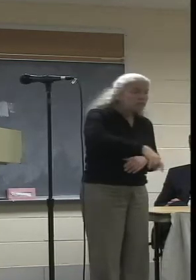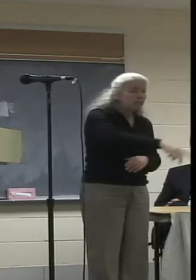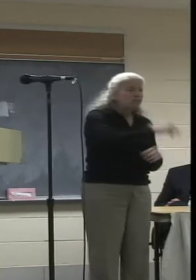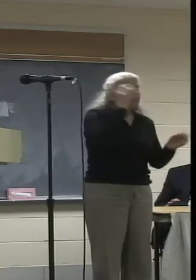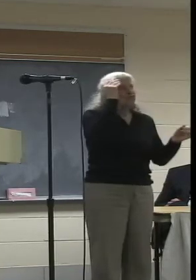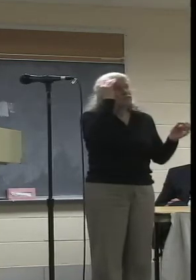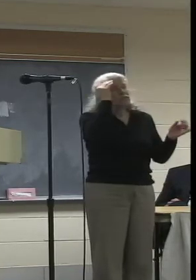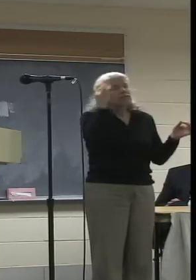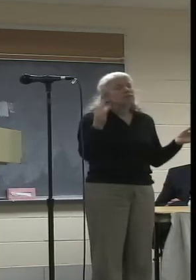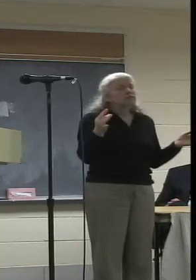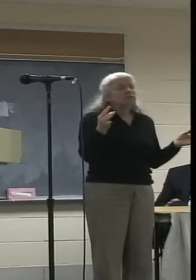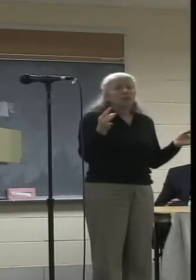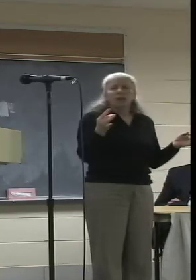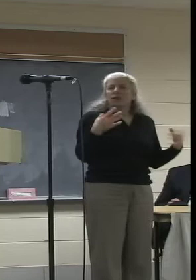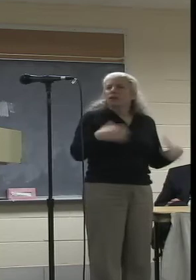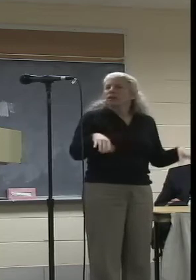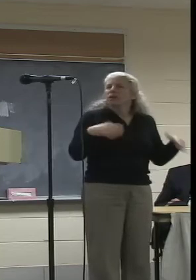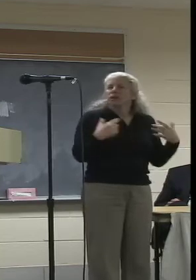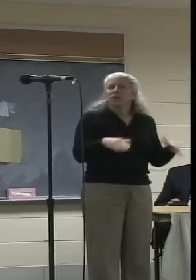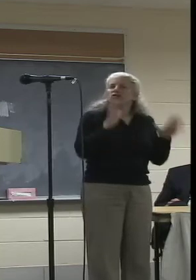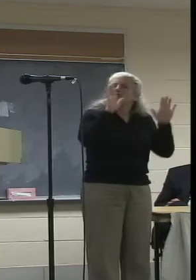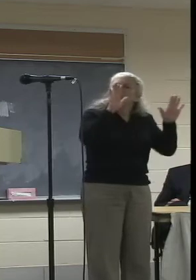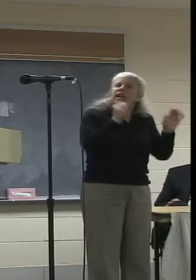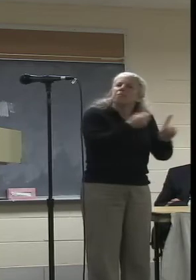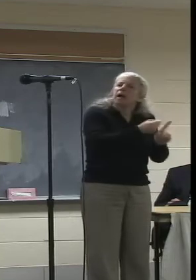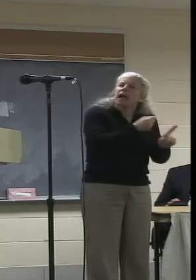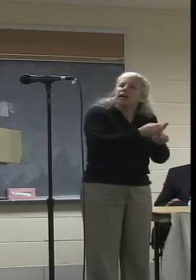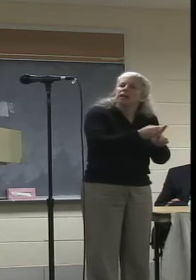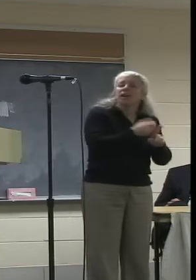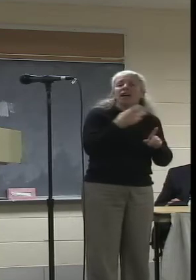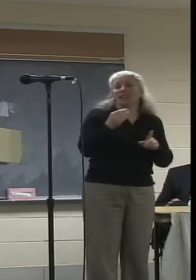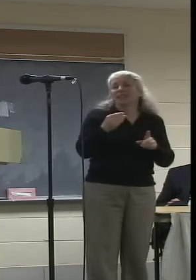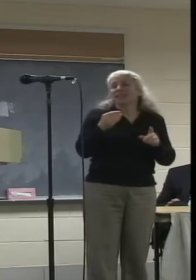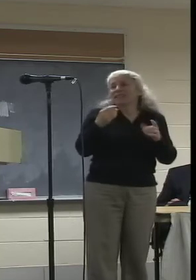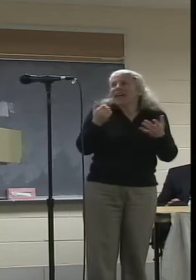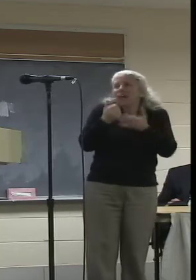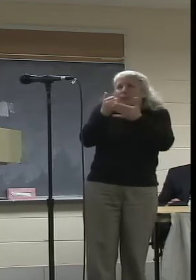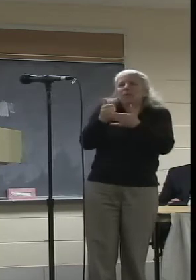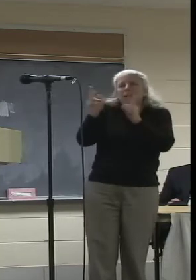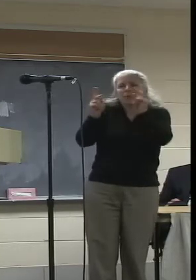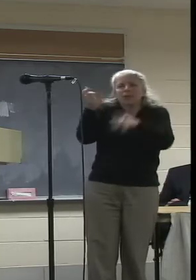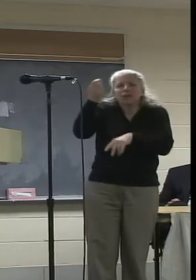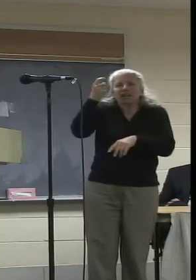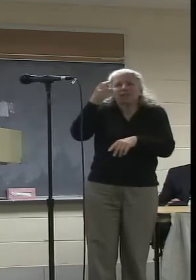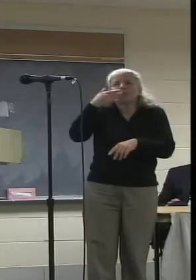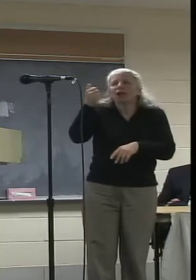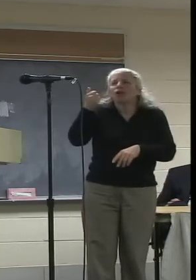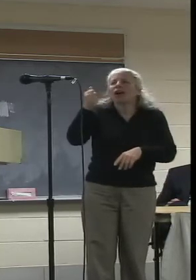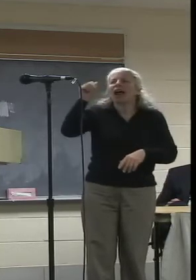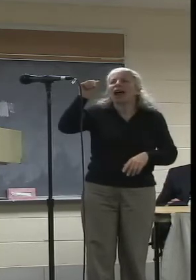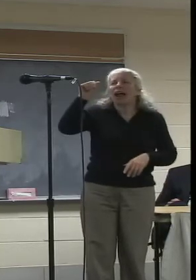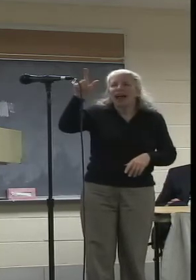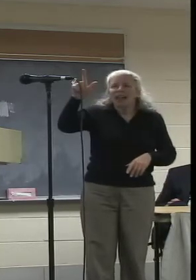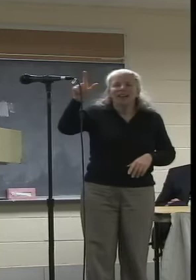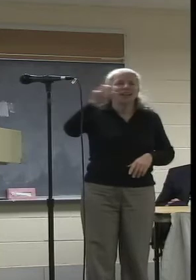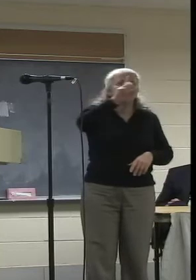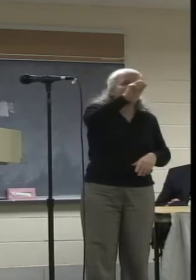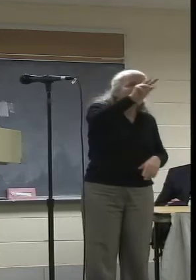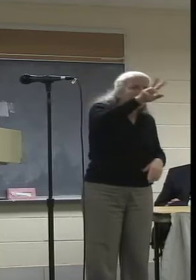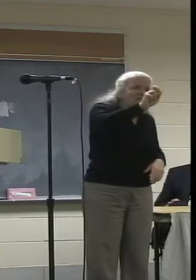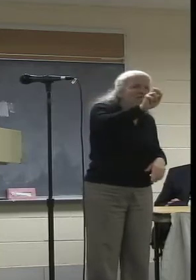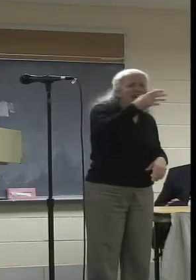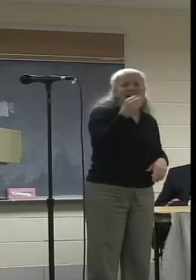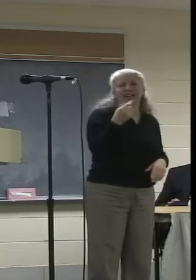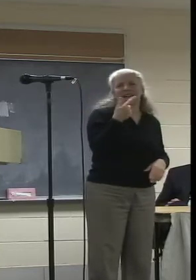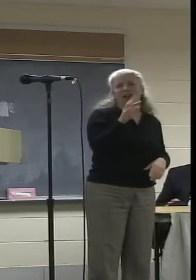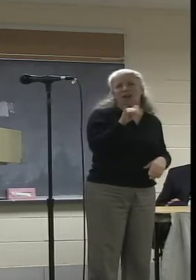It's educating people and the word is getting out. And for that I have Al, wherever he is, Dave, and Dave's